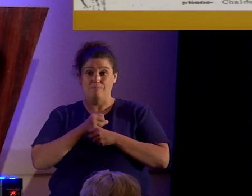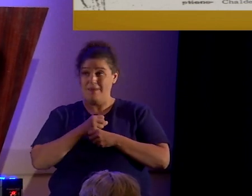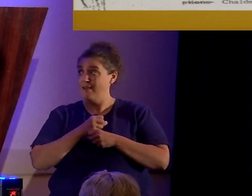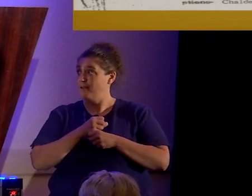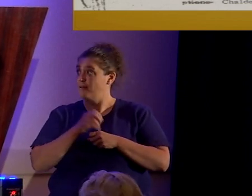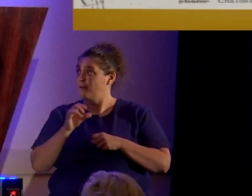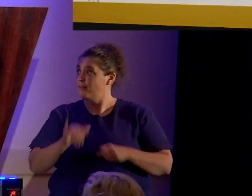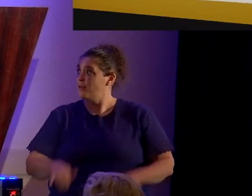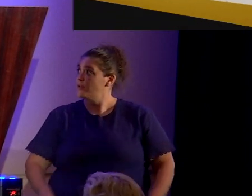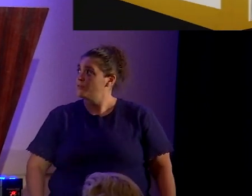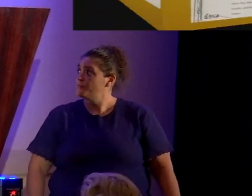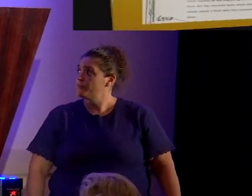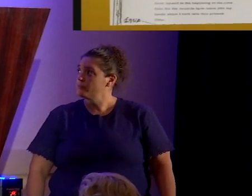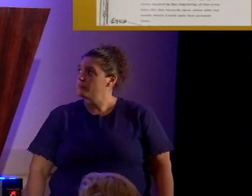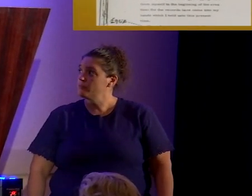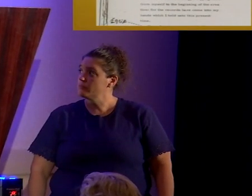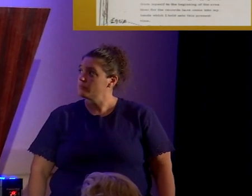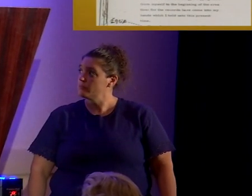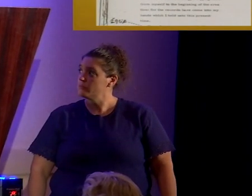bedstead.